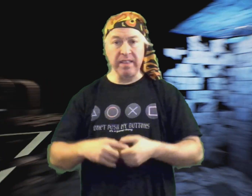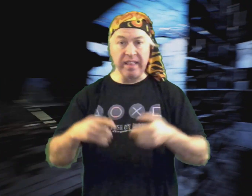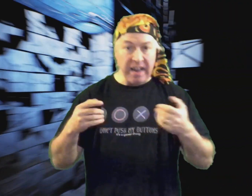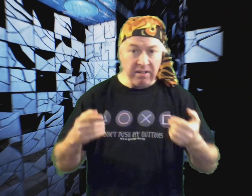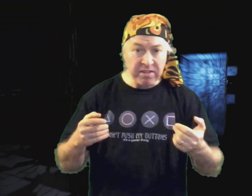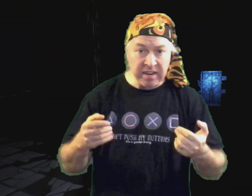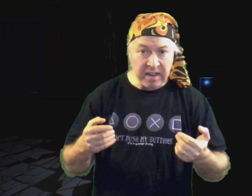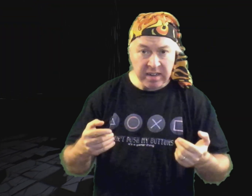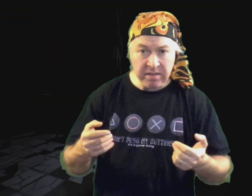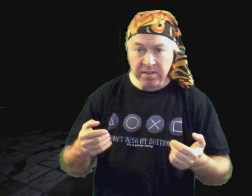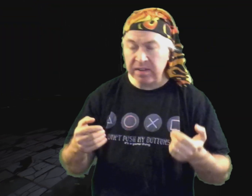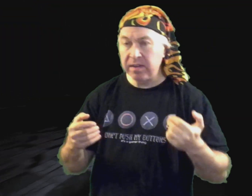the hairstyles.